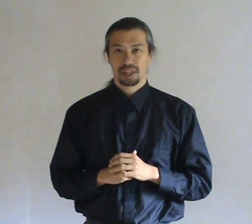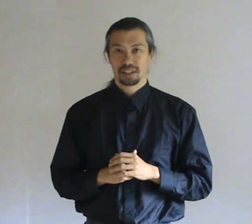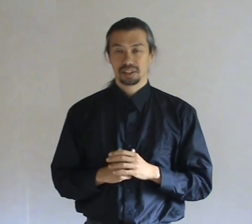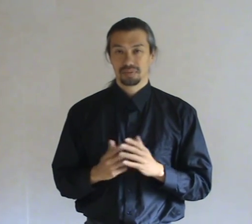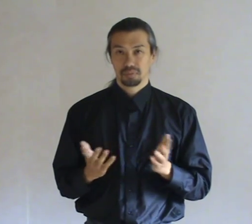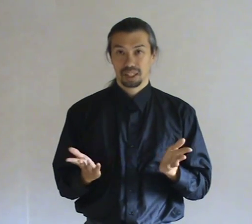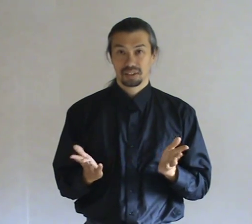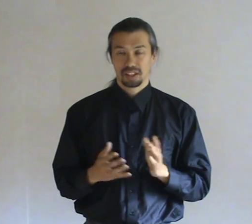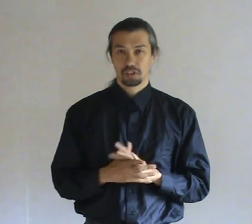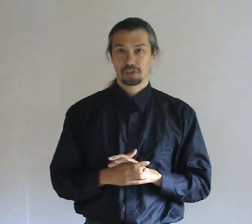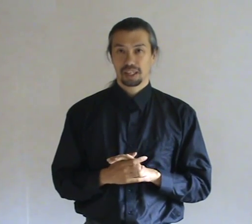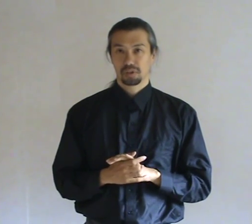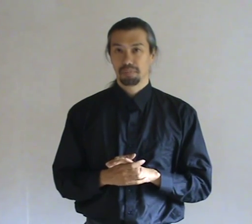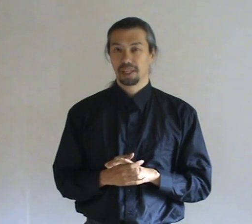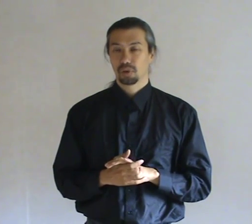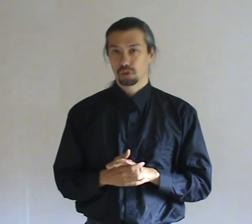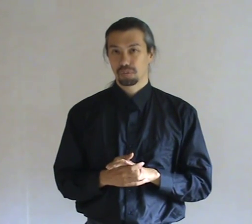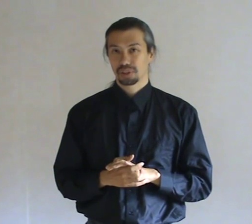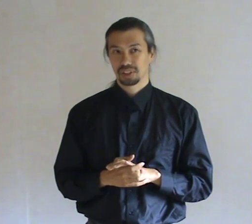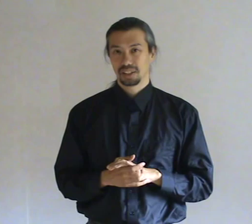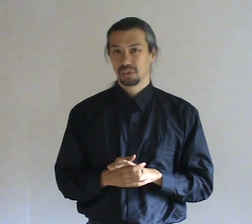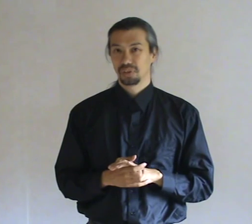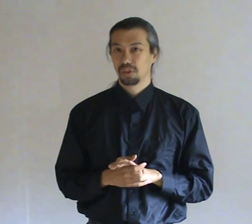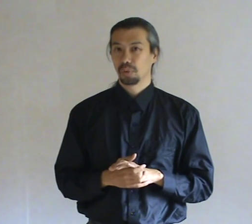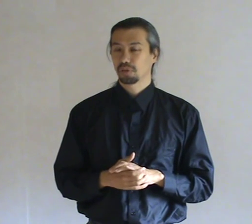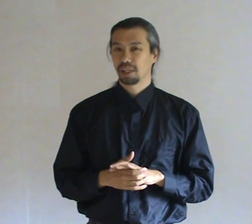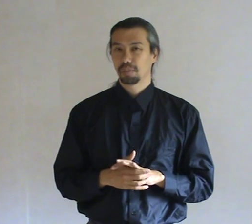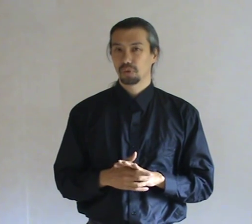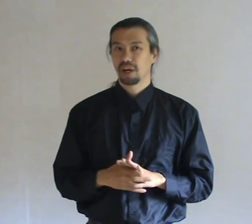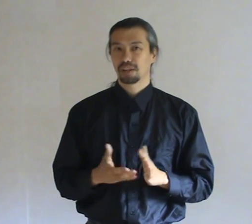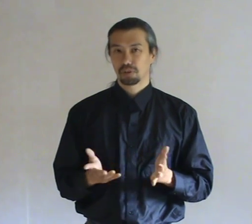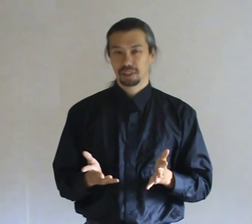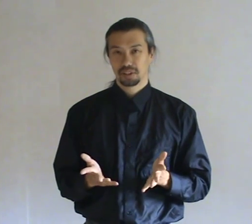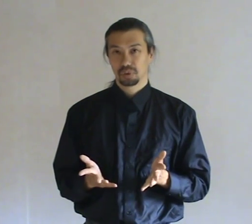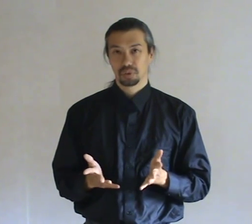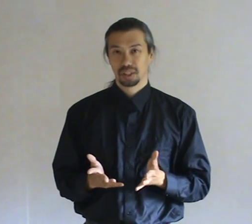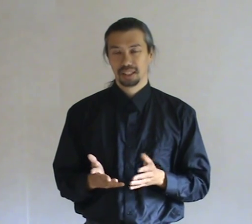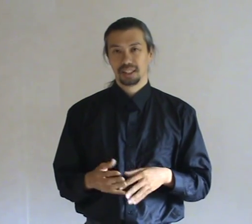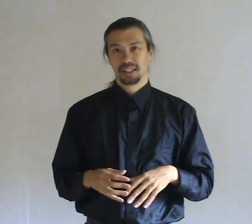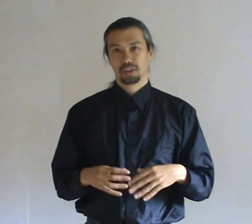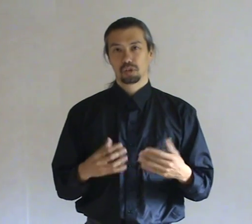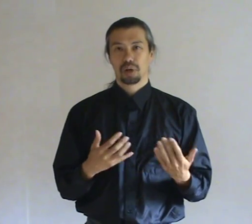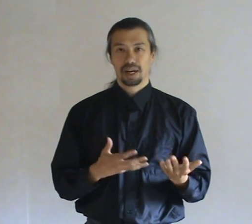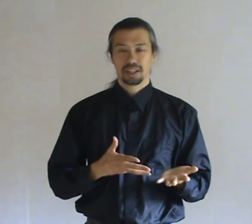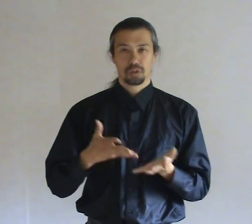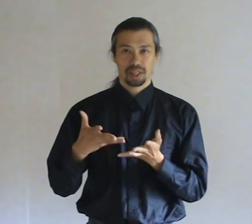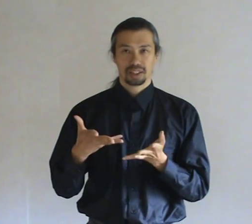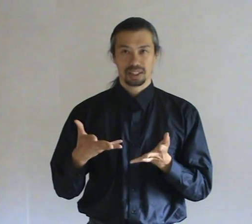the entity is actually bigger or smarter than you. You won't be able to hide from it at all. And also hiding your energies